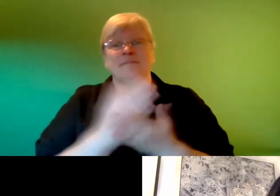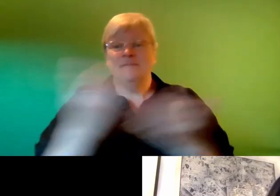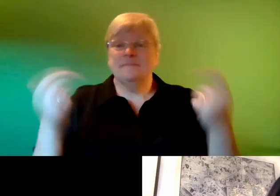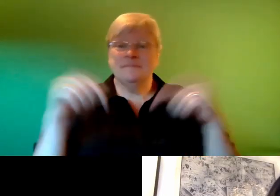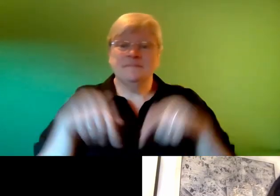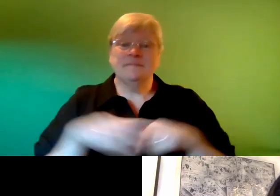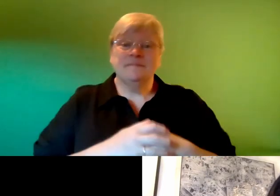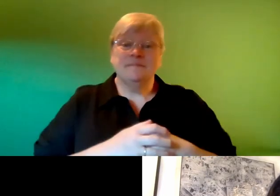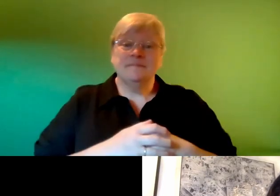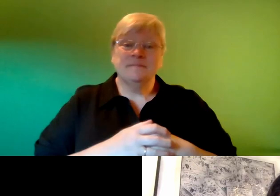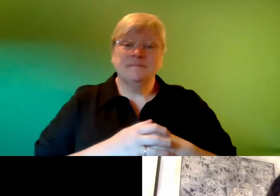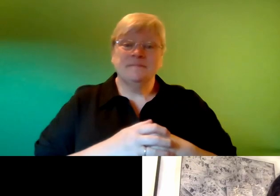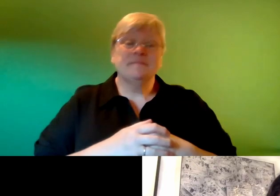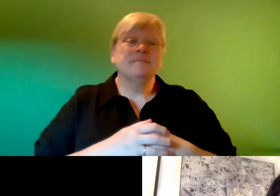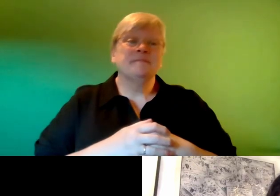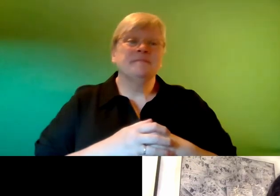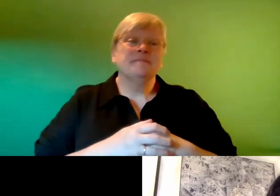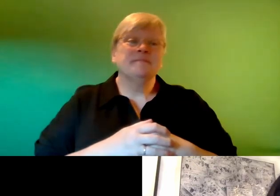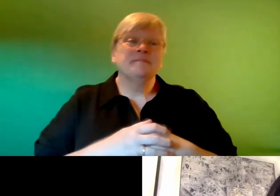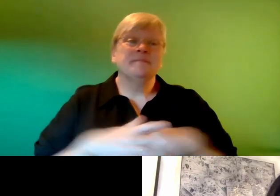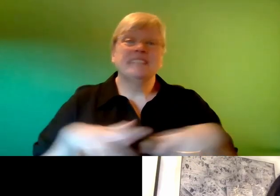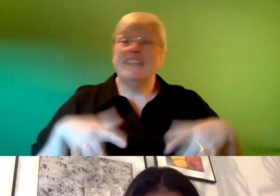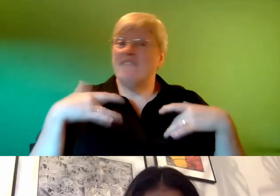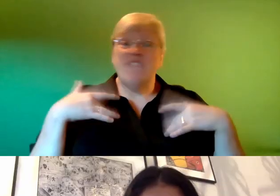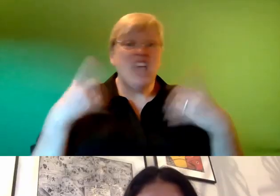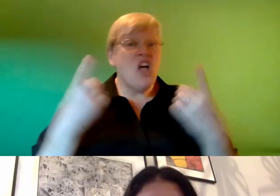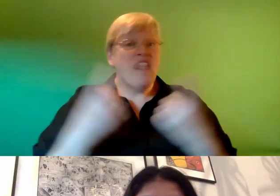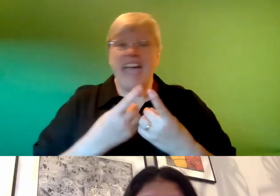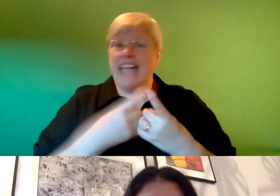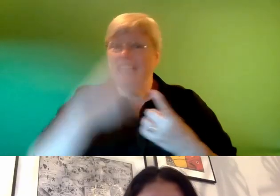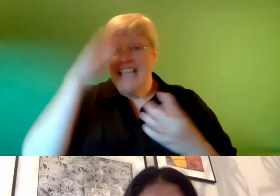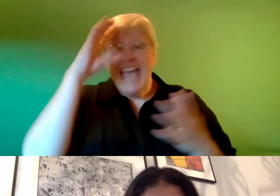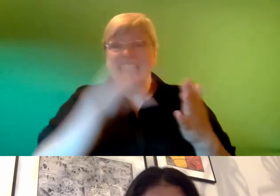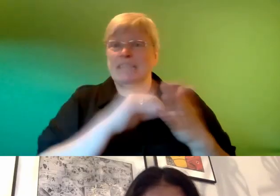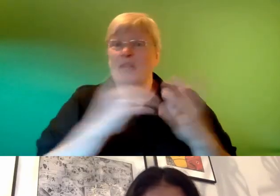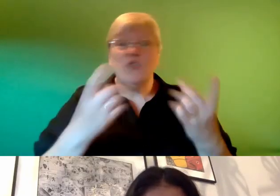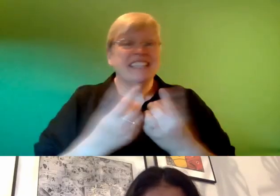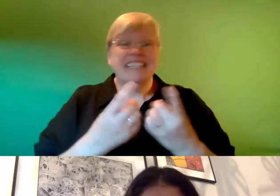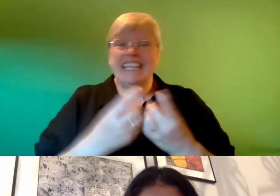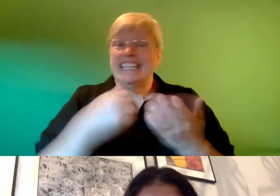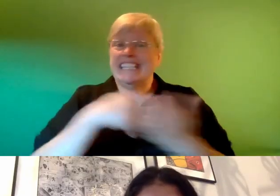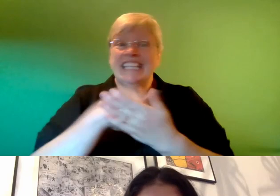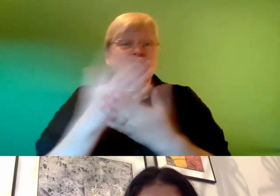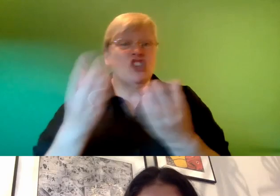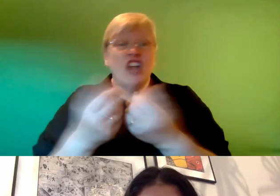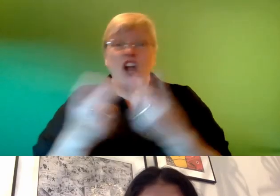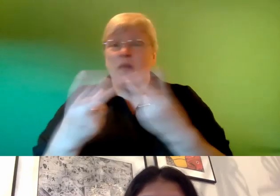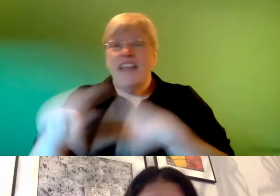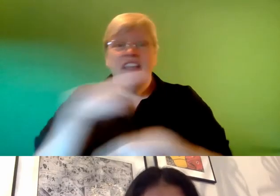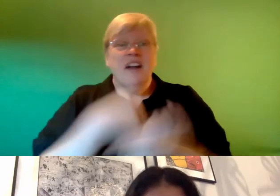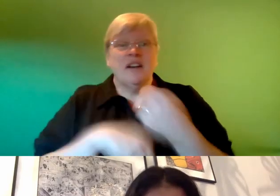you know just kind of just feeling things and experiencing and just being able to share it with other people and being human really